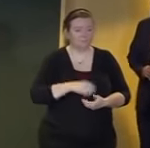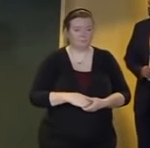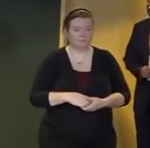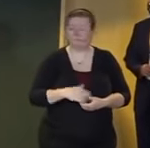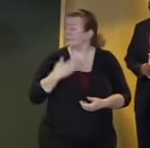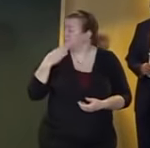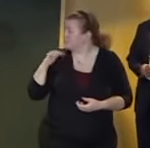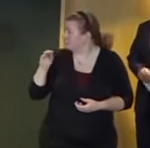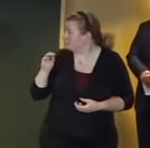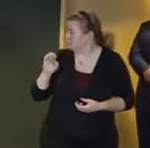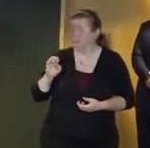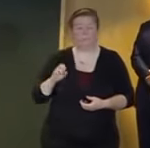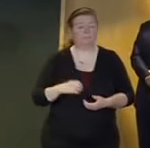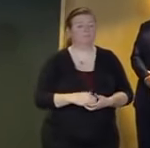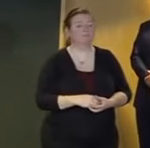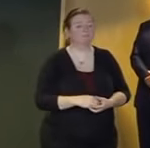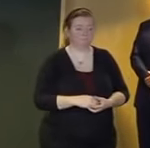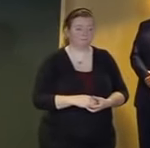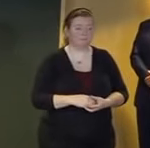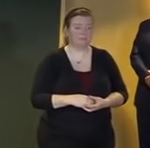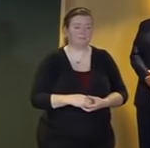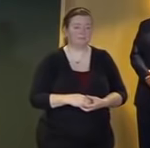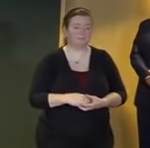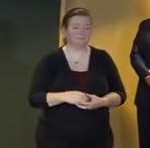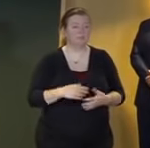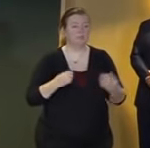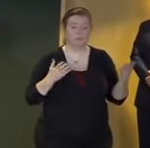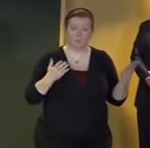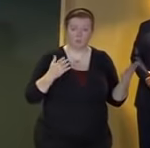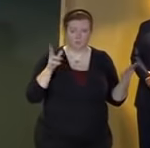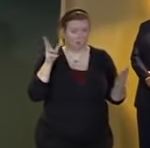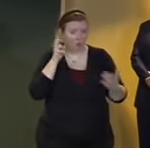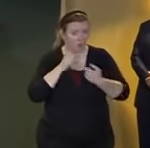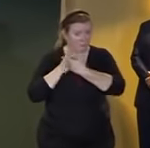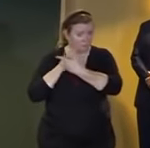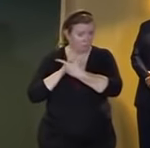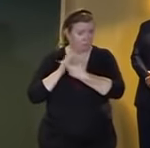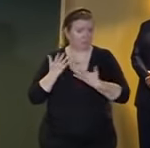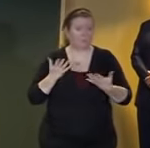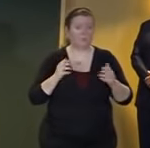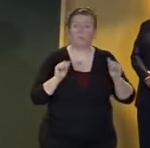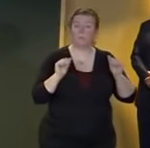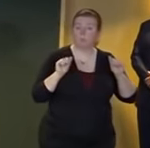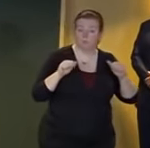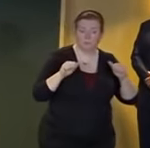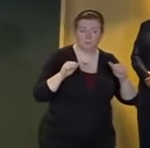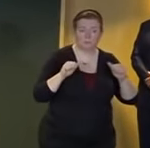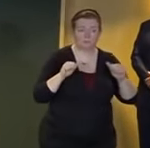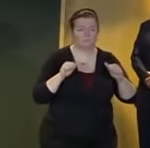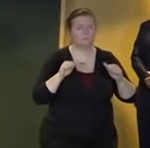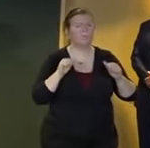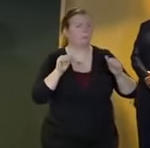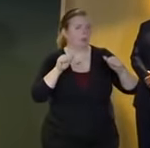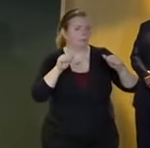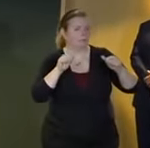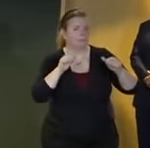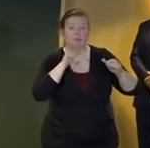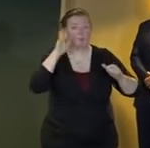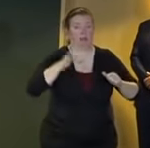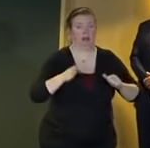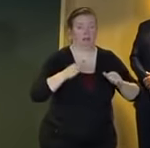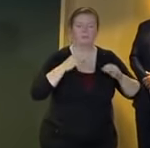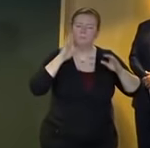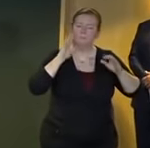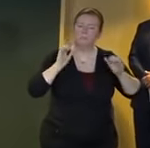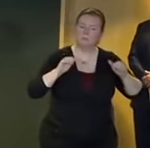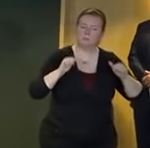joe you heard it it is possible uh i wouldn't say necessarily likely but it is possible at a minimum that we could have many